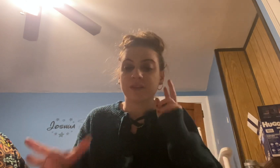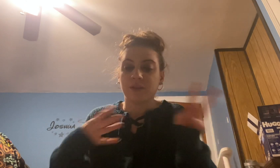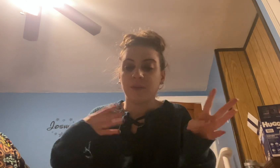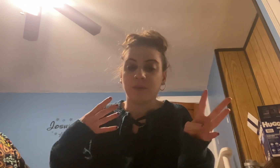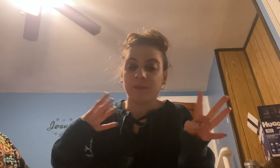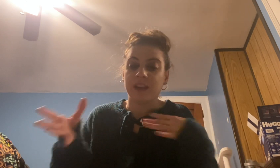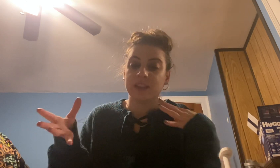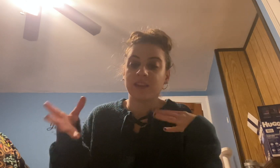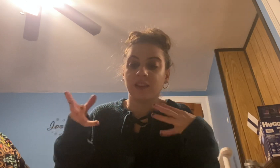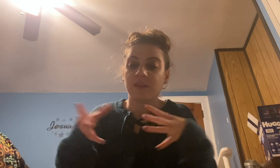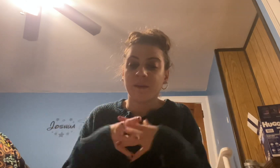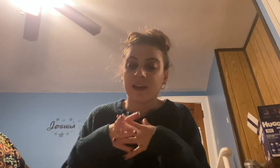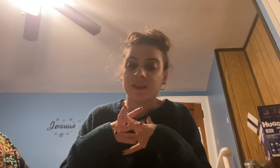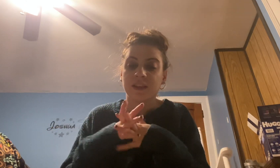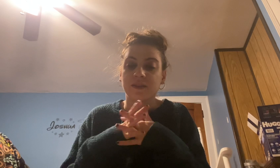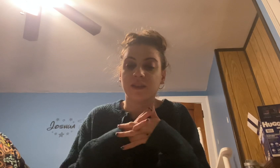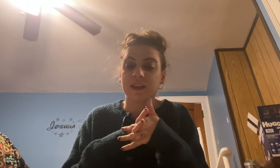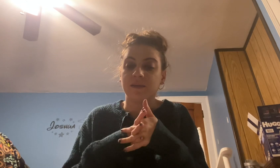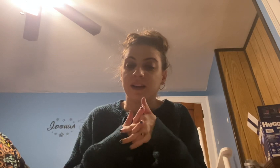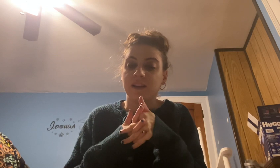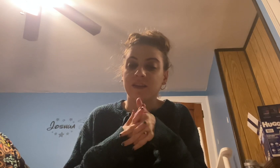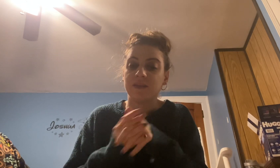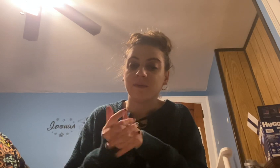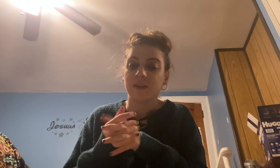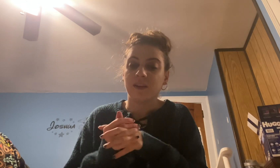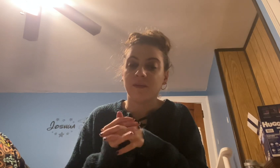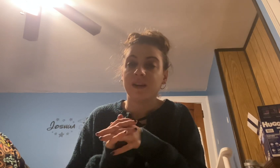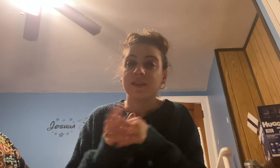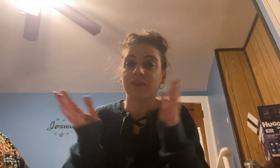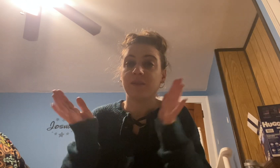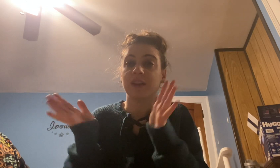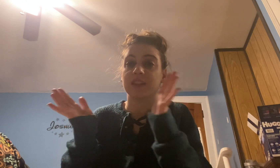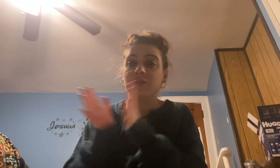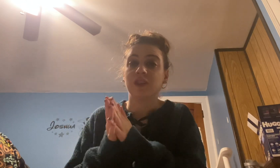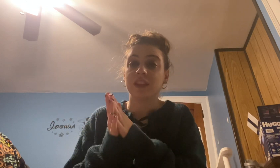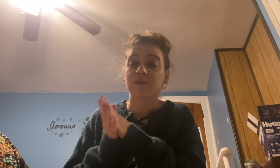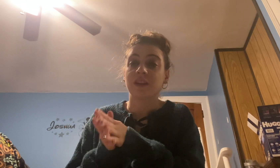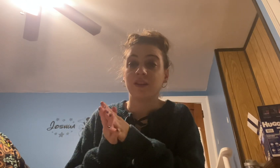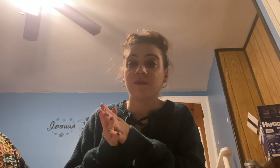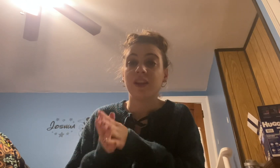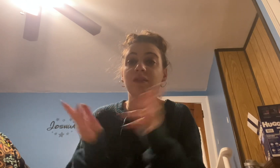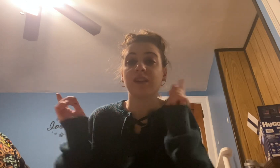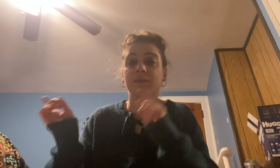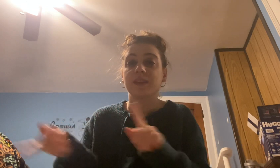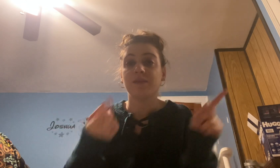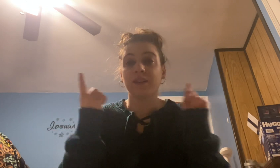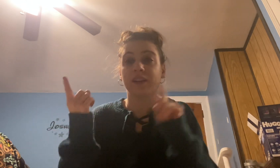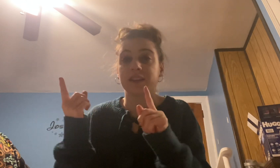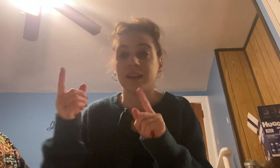so, mine is The Love Hypothesis, so that's why these were my ways. I hope you guys enjoyed this quick little video, and I will see you all next time.